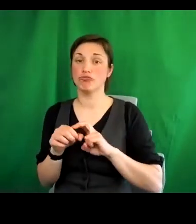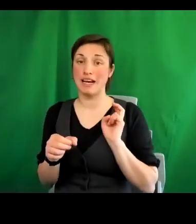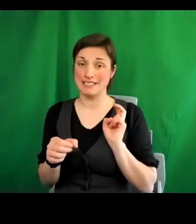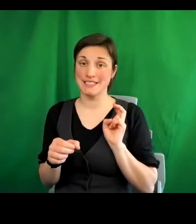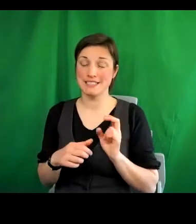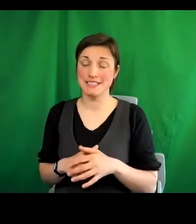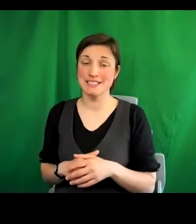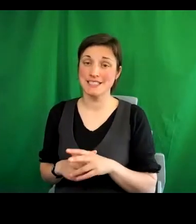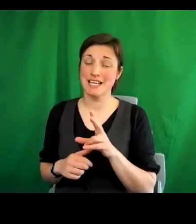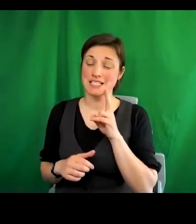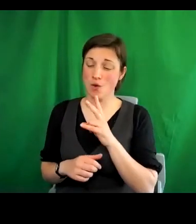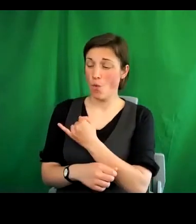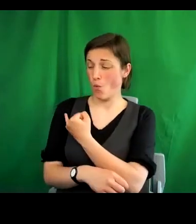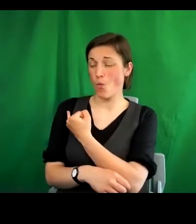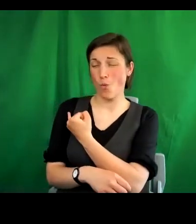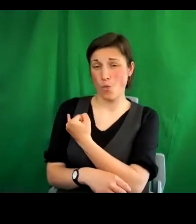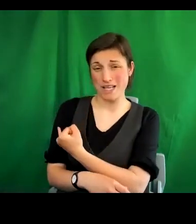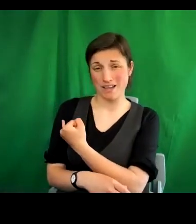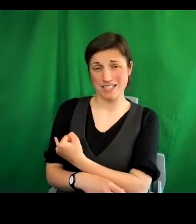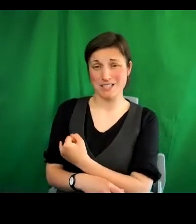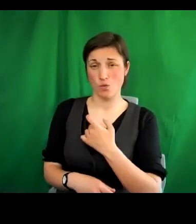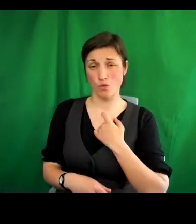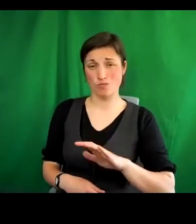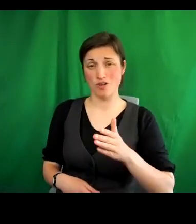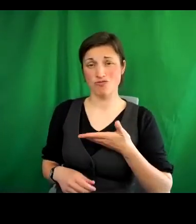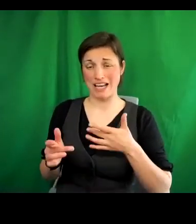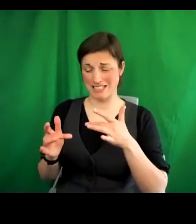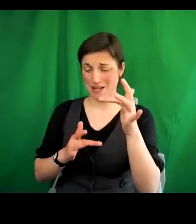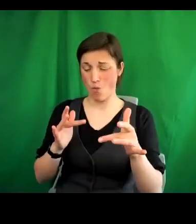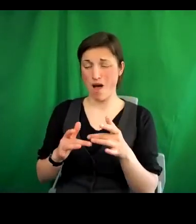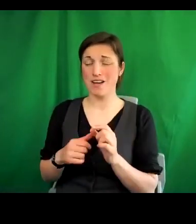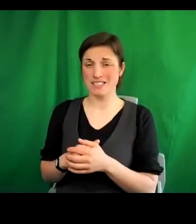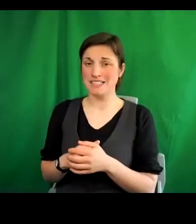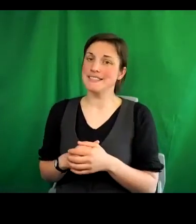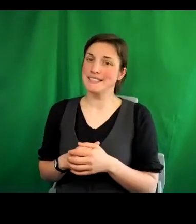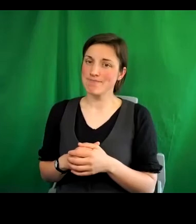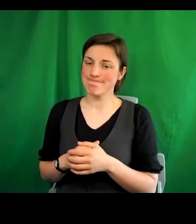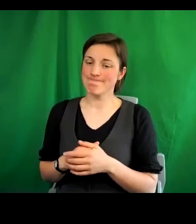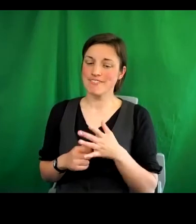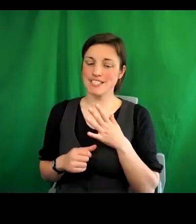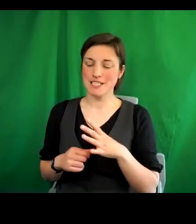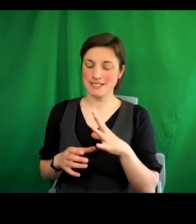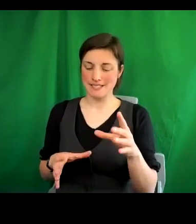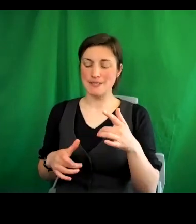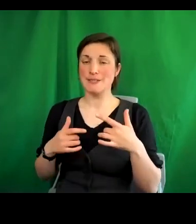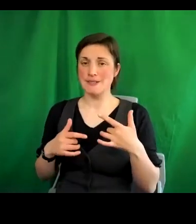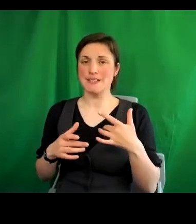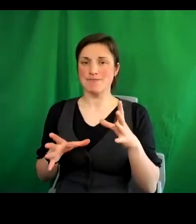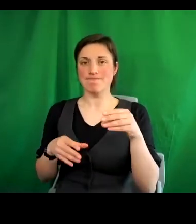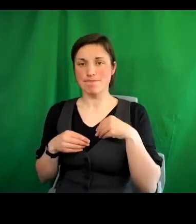existing human rights framework. And it provided an impetus to the need to have a new human rights framework.